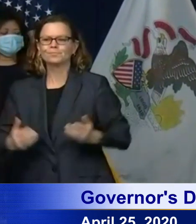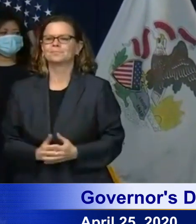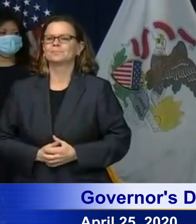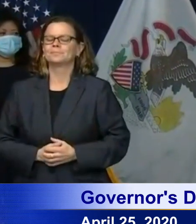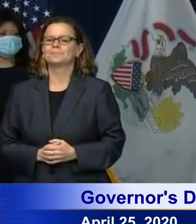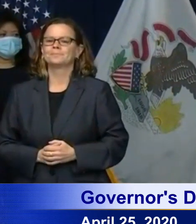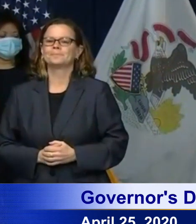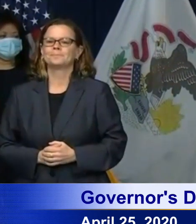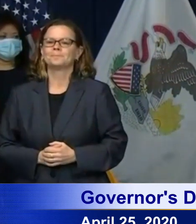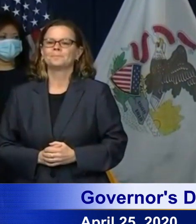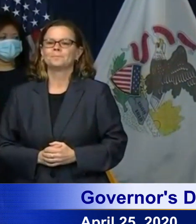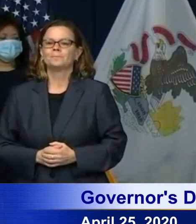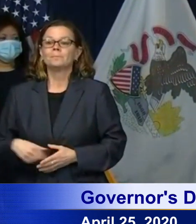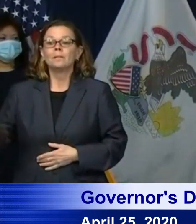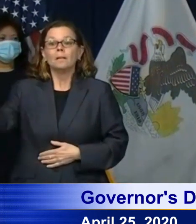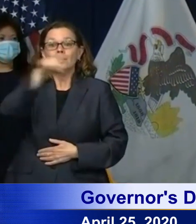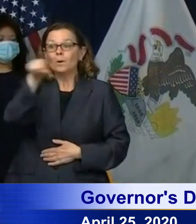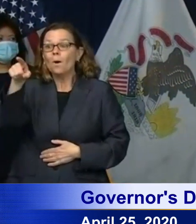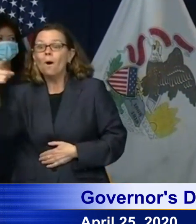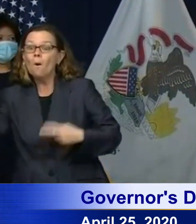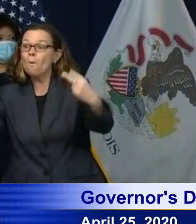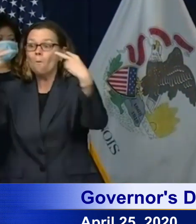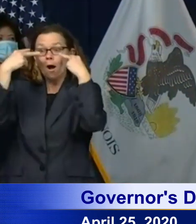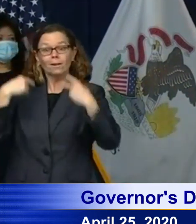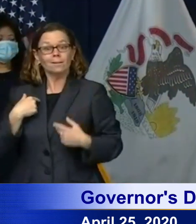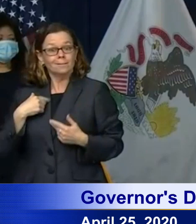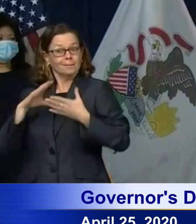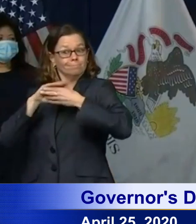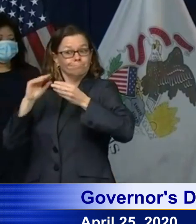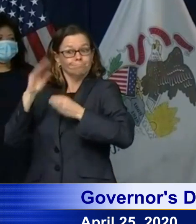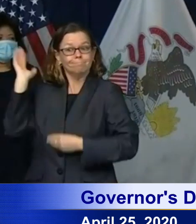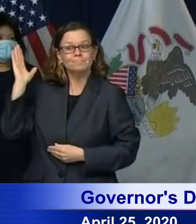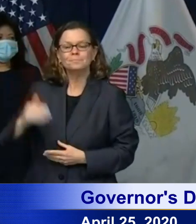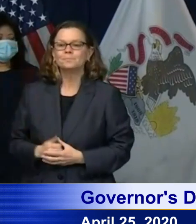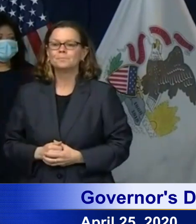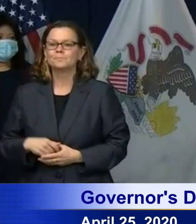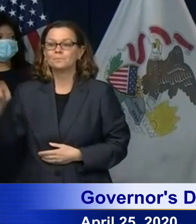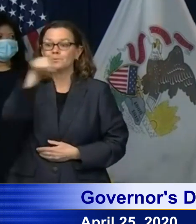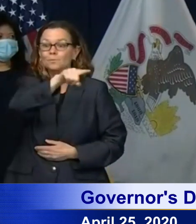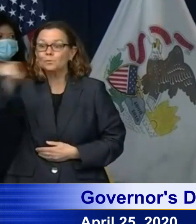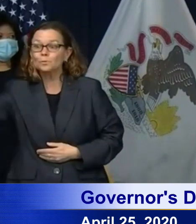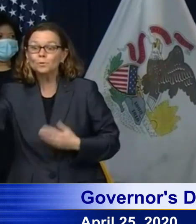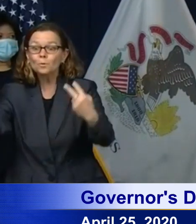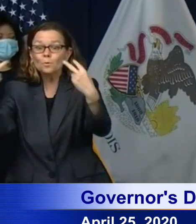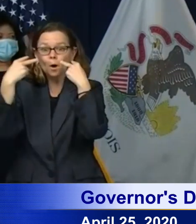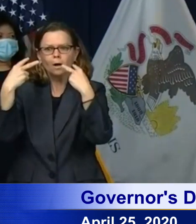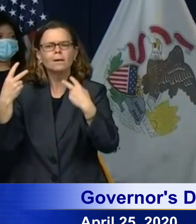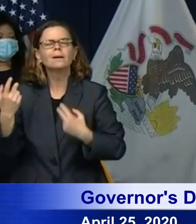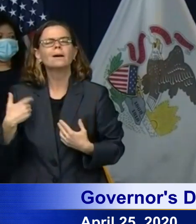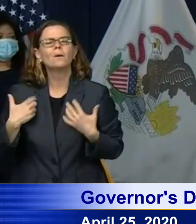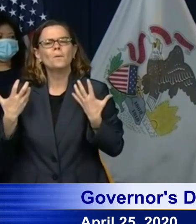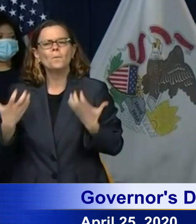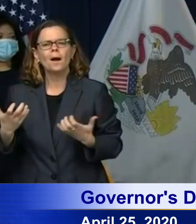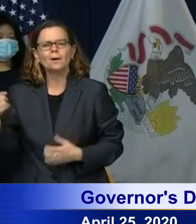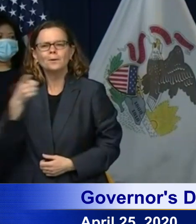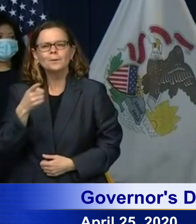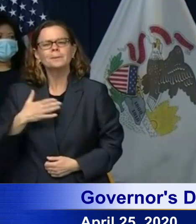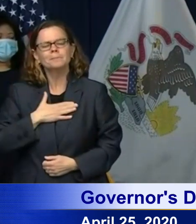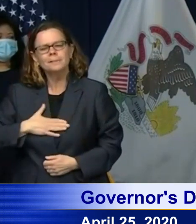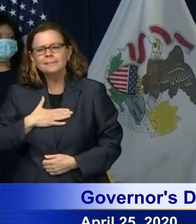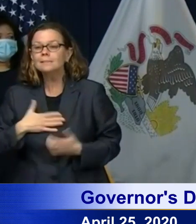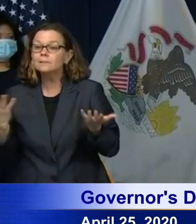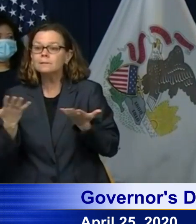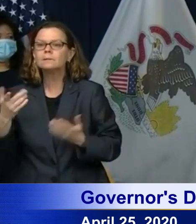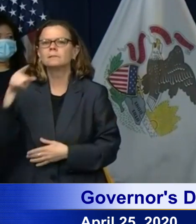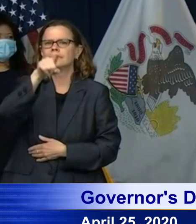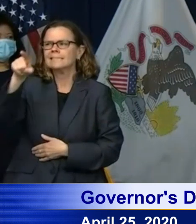to make sure that you and all illinoisans get your fair share of federal funding and that you're